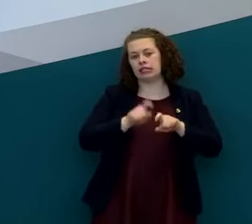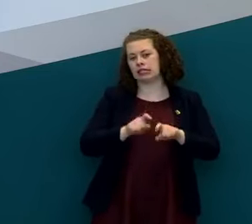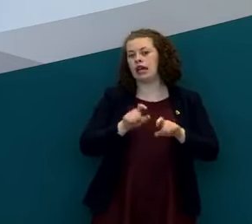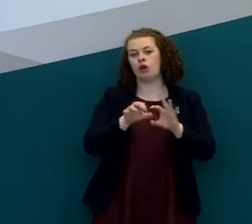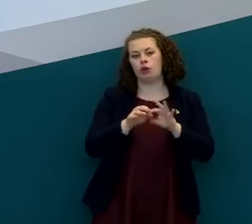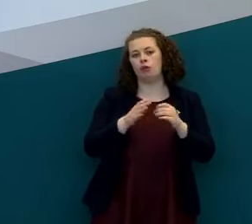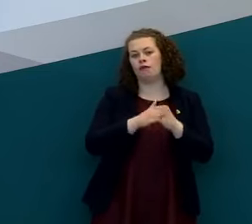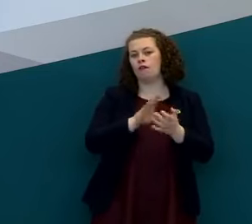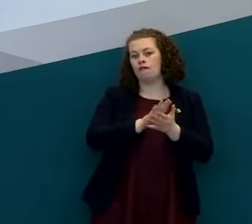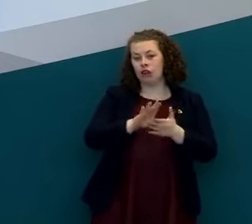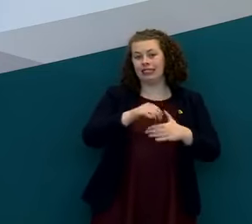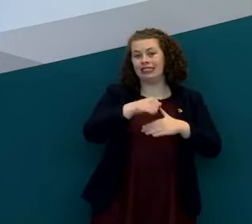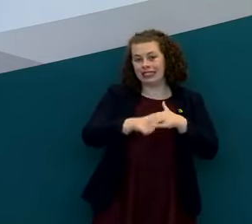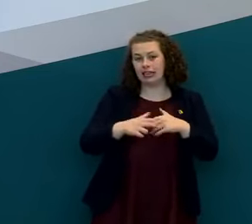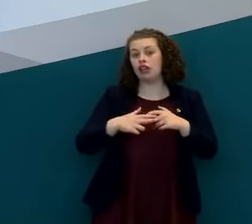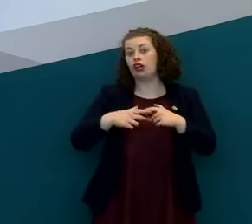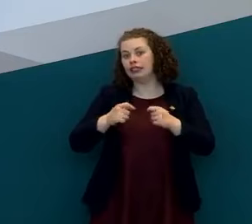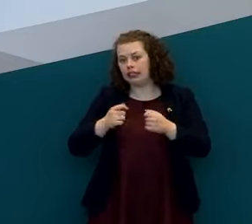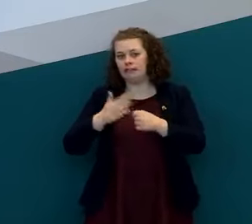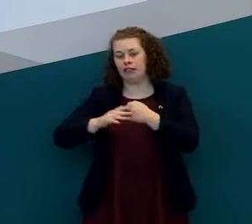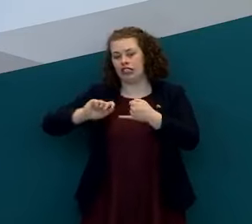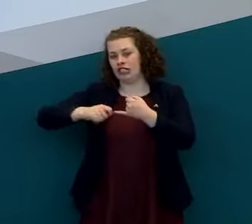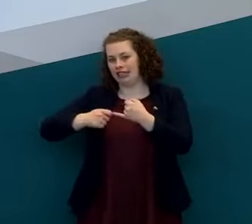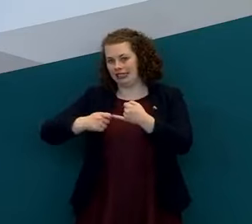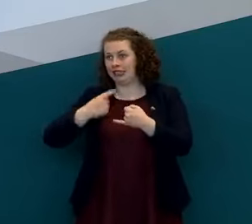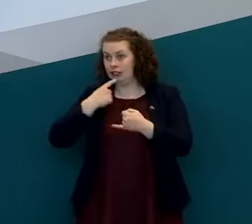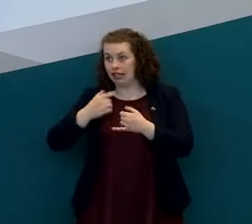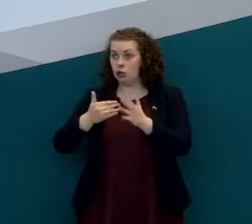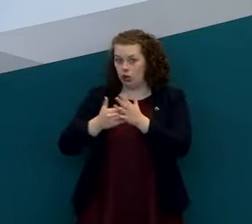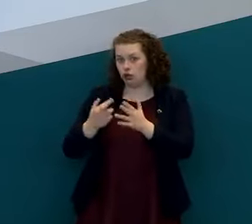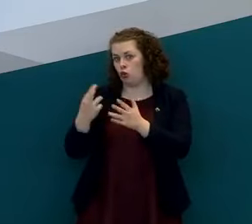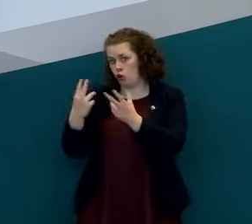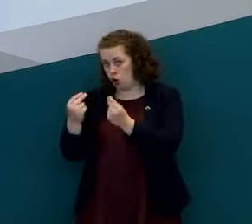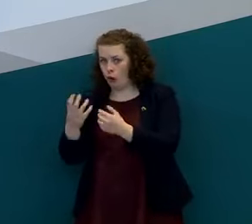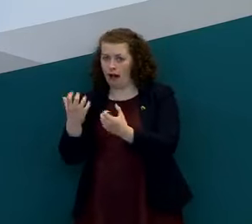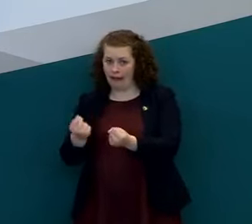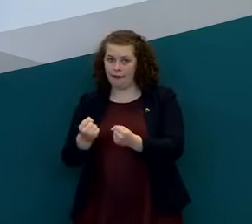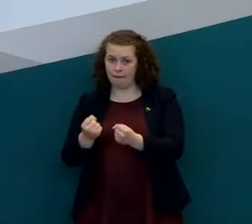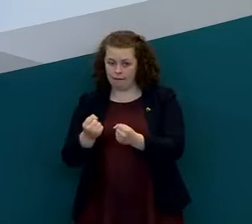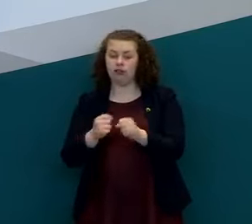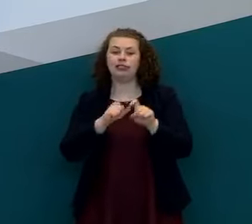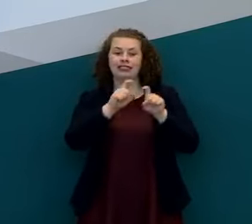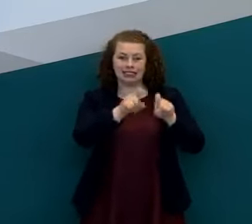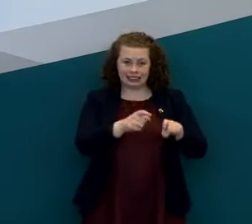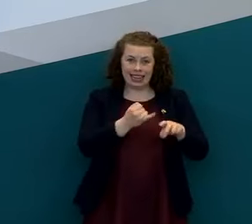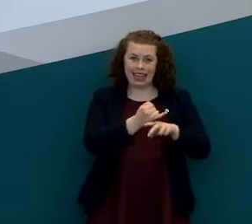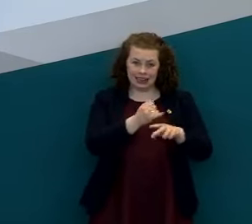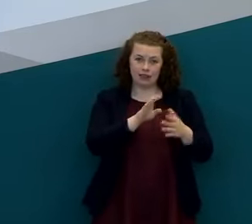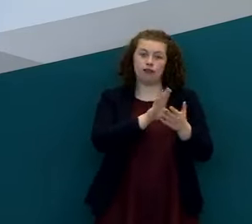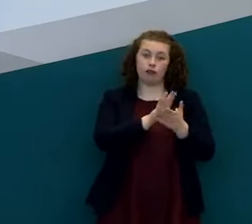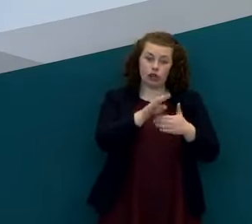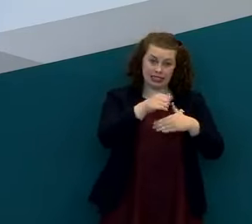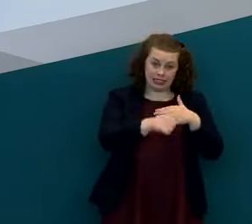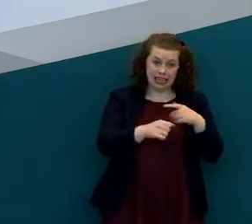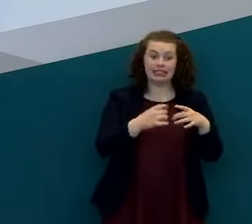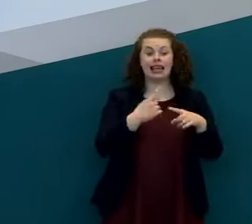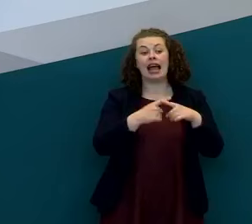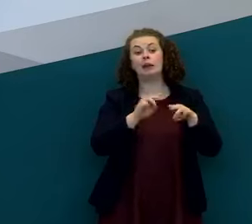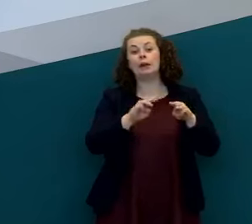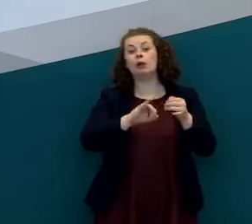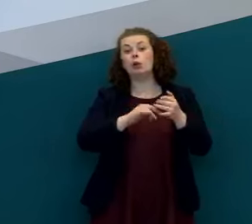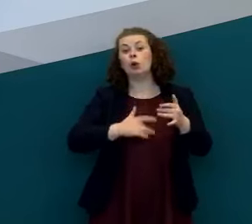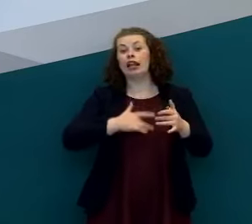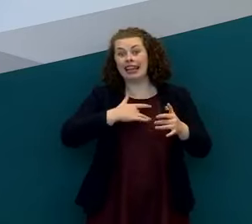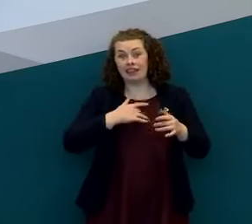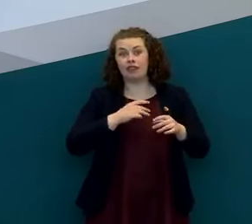result that shows otherwise and they self-isolate for 14 days and their household contacts restrict their movements that's the key measure in terms of